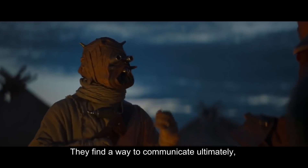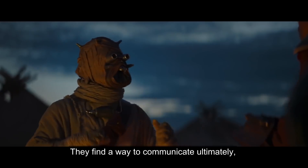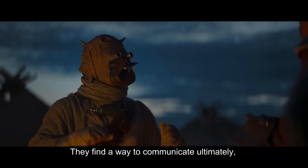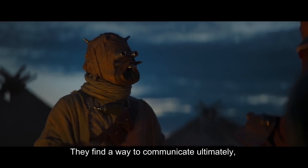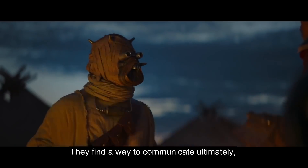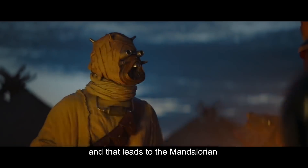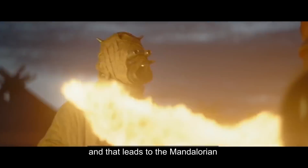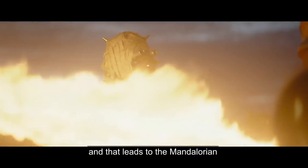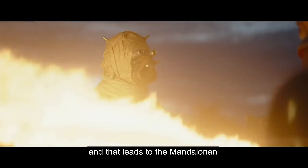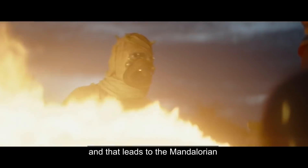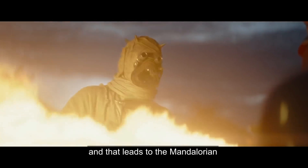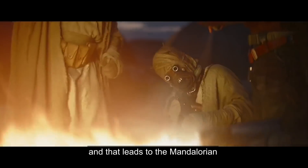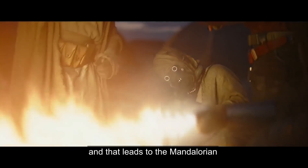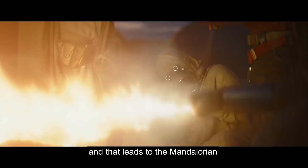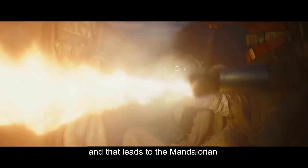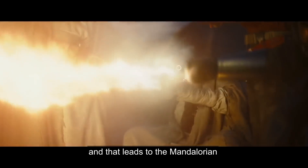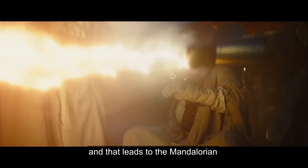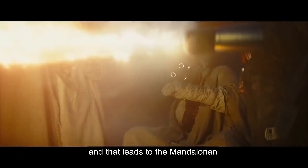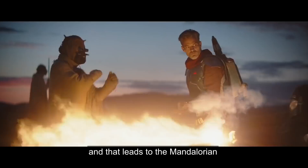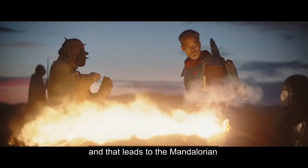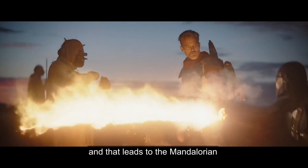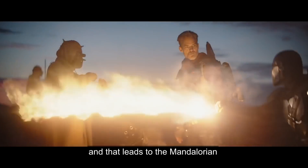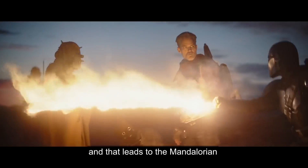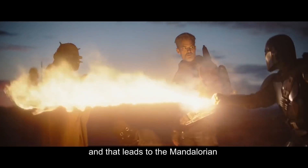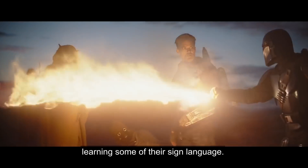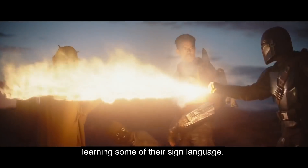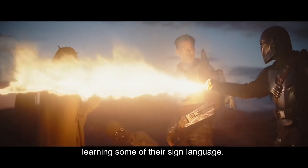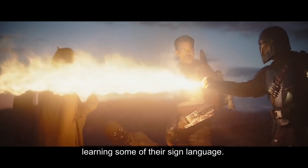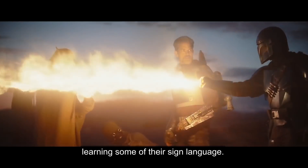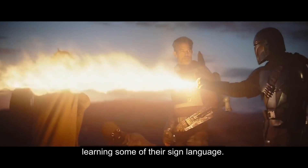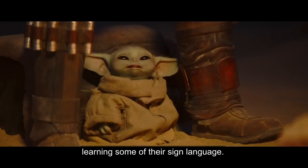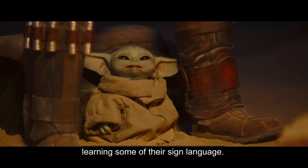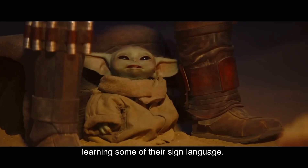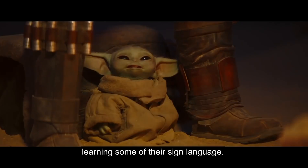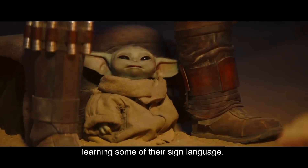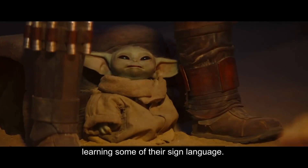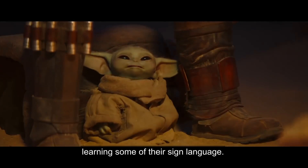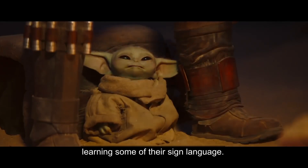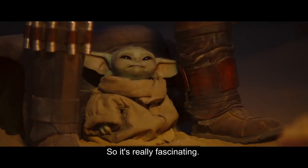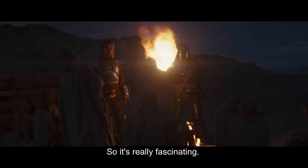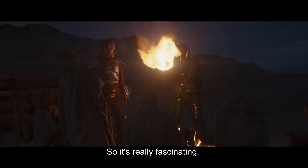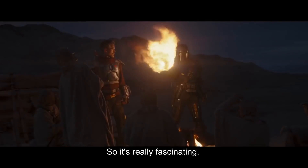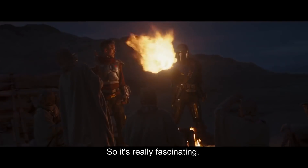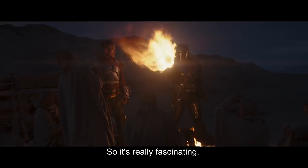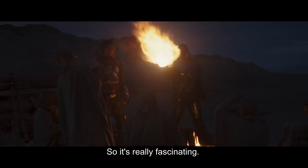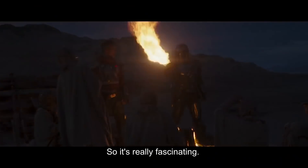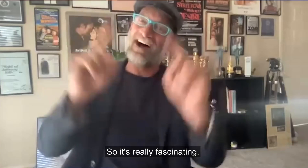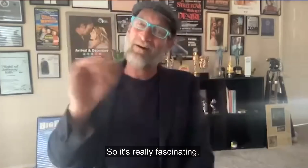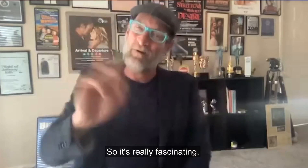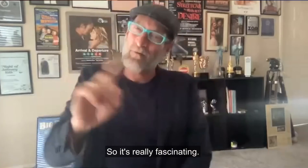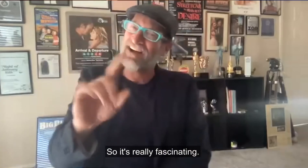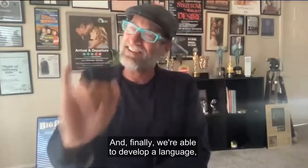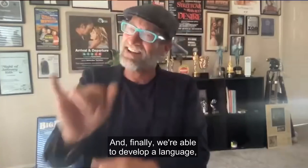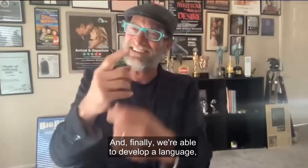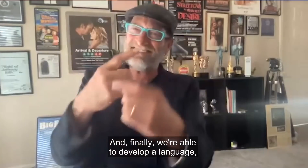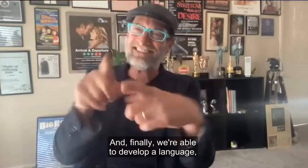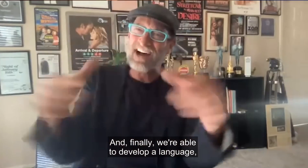And that leads to the Mandalorian learning some of their sign language. So it's really fascinating. And finally,